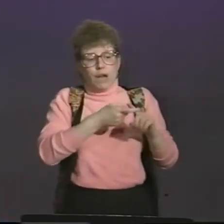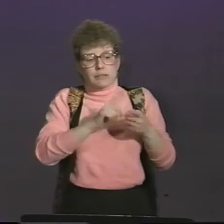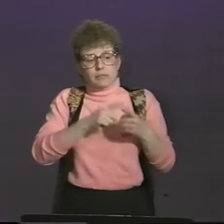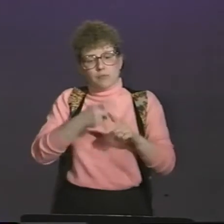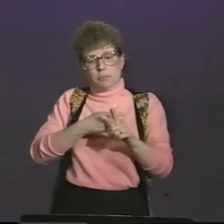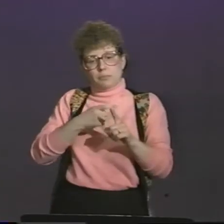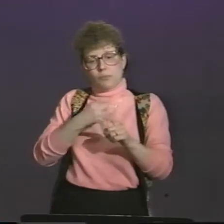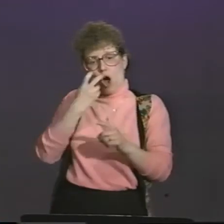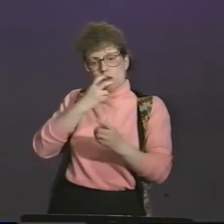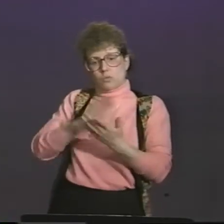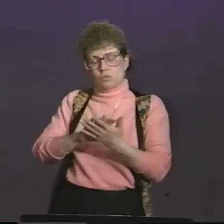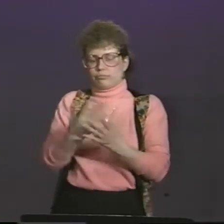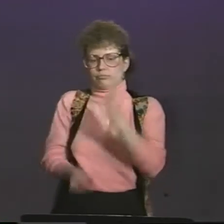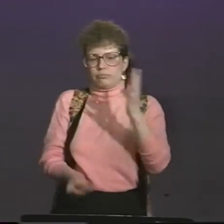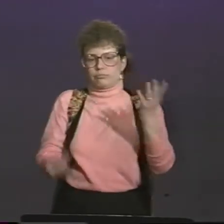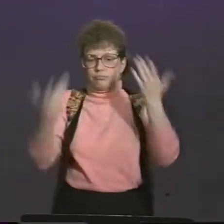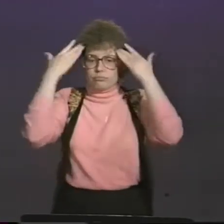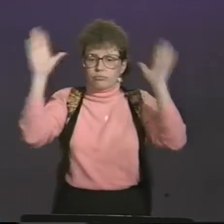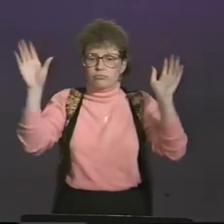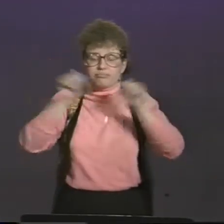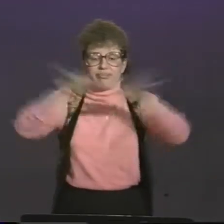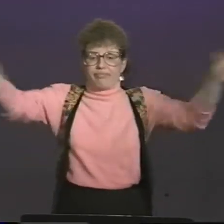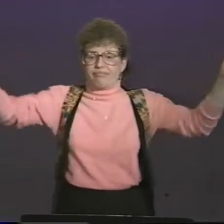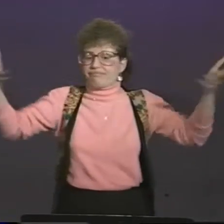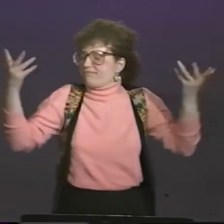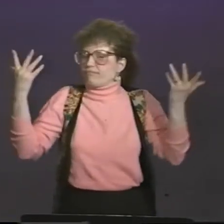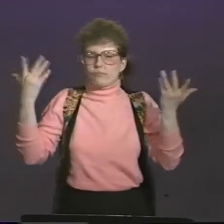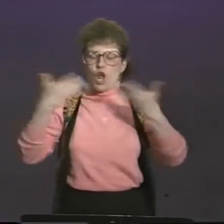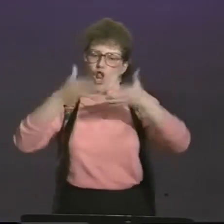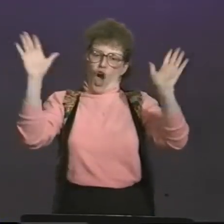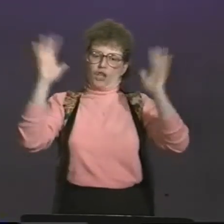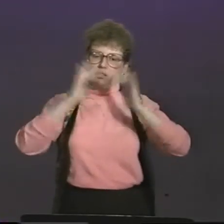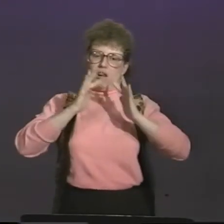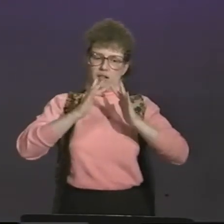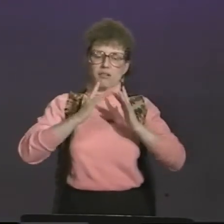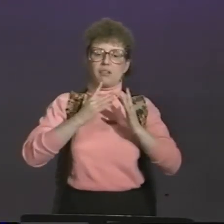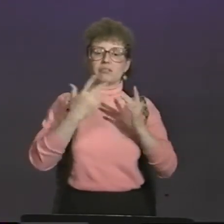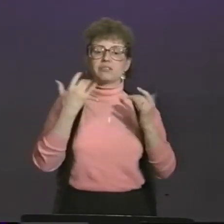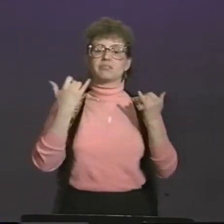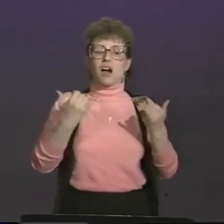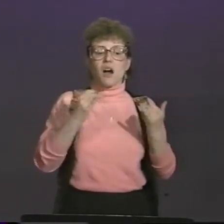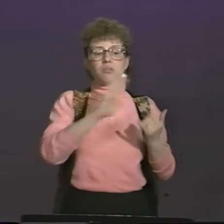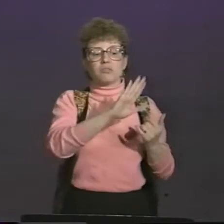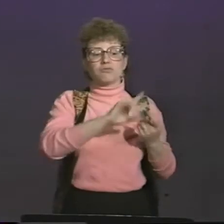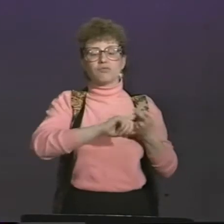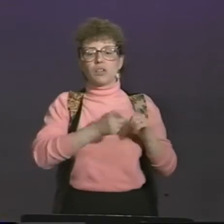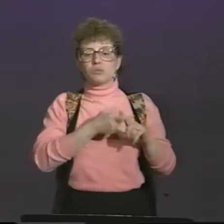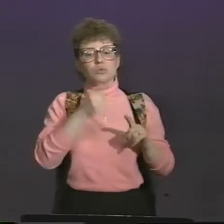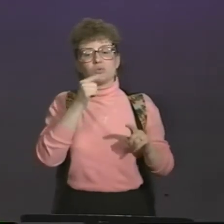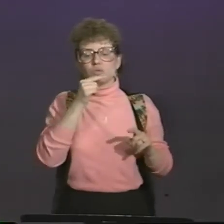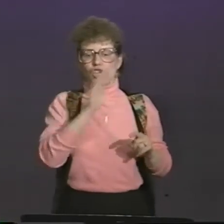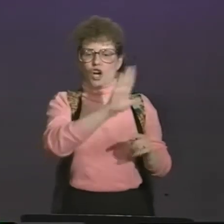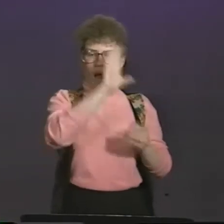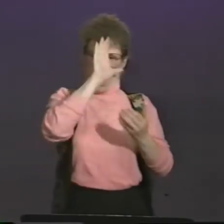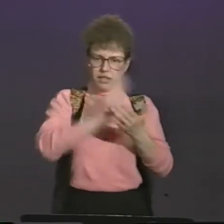friends that they had while growing up? They tended not to. People who attended oral schools tended to have lost contact with each other.